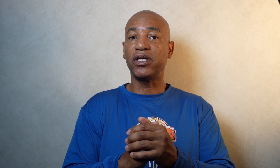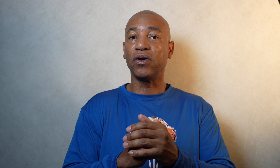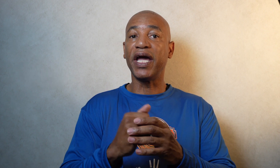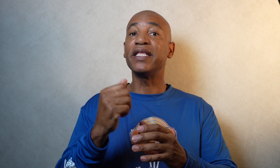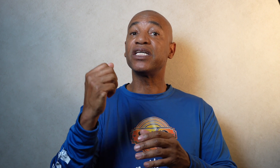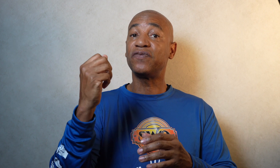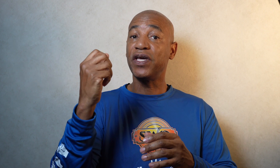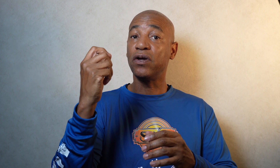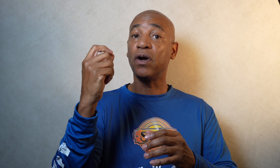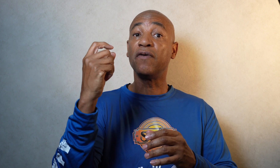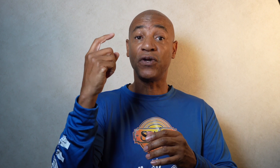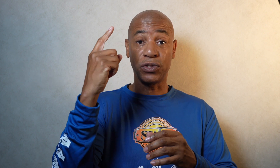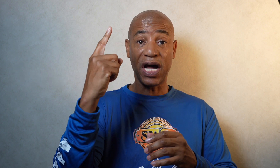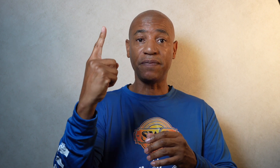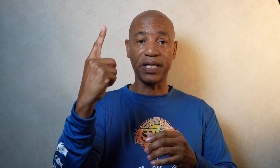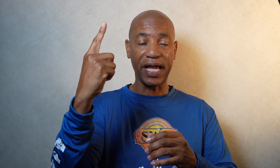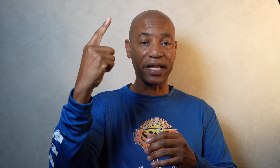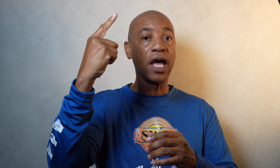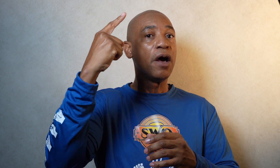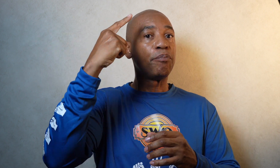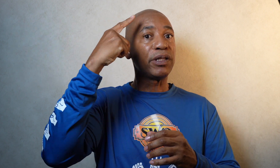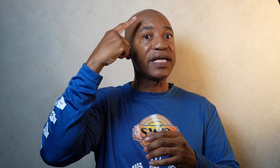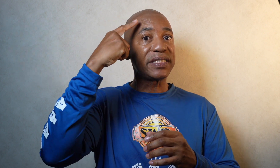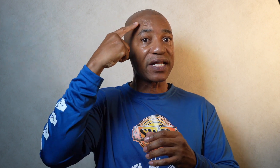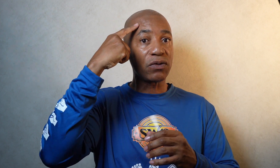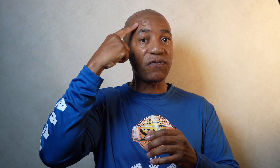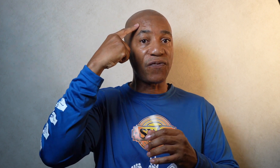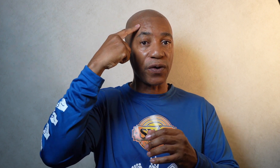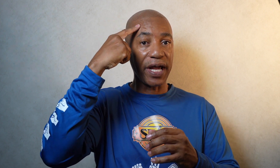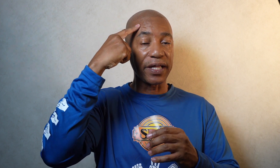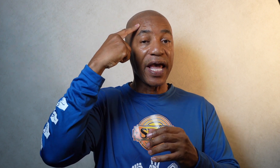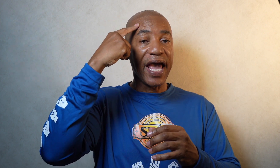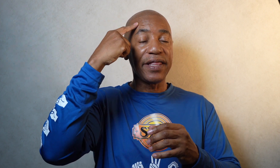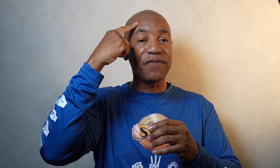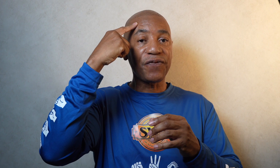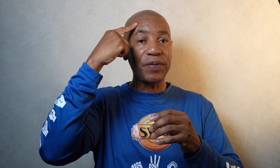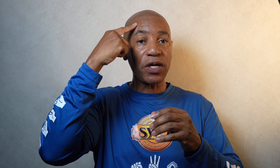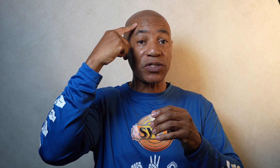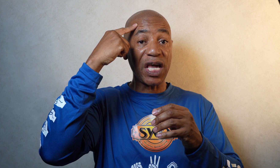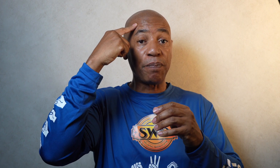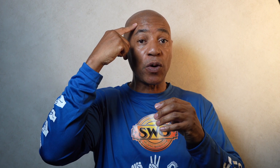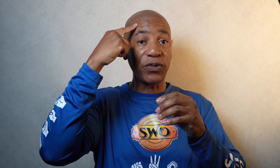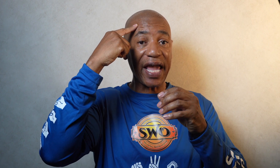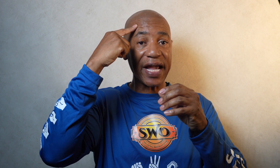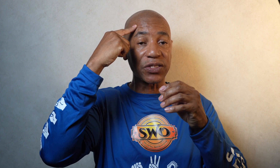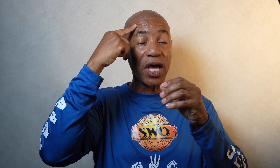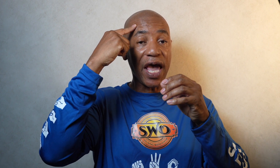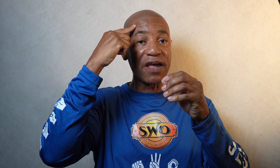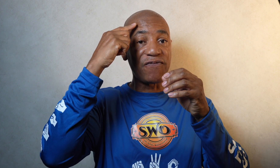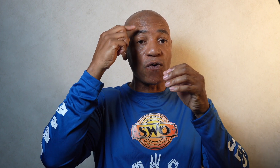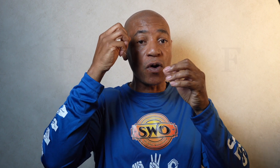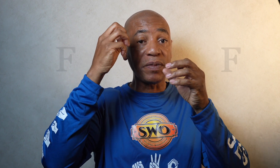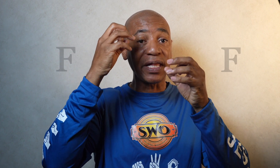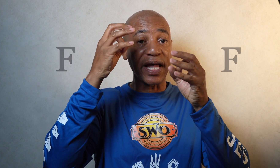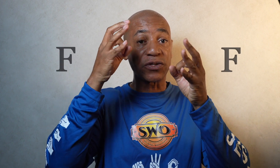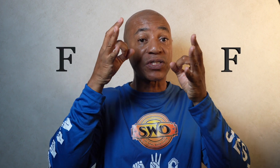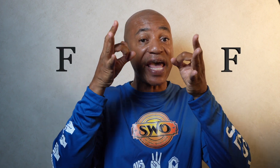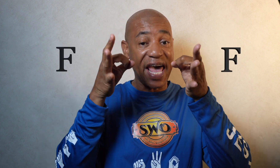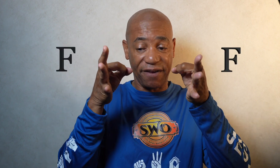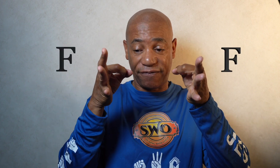your index finger of your dominant hand place that on the forehead and then from here take both hands and form the letters f.